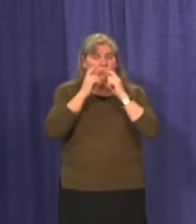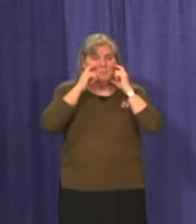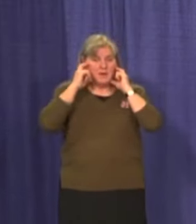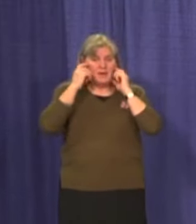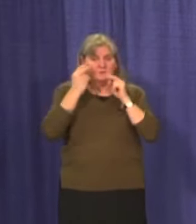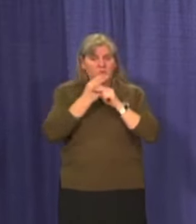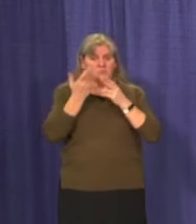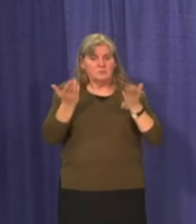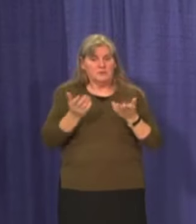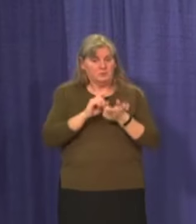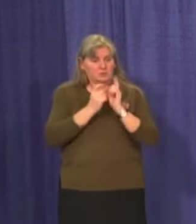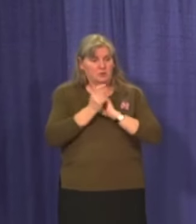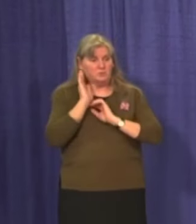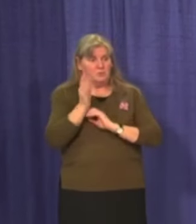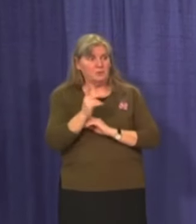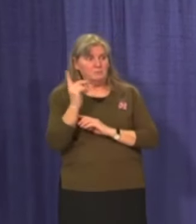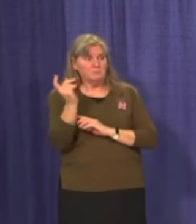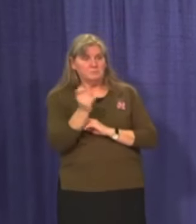mask use?